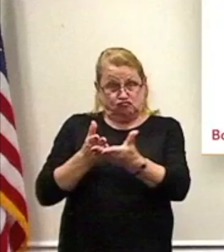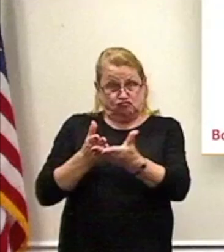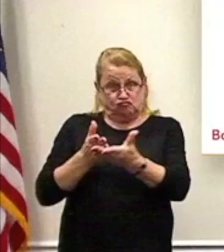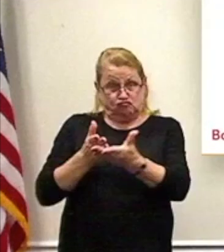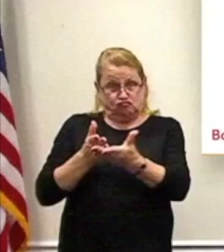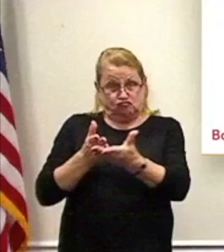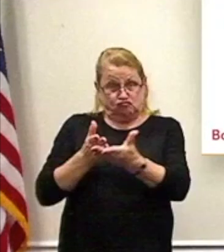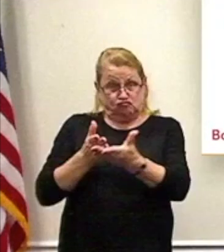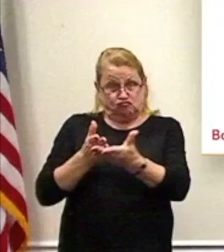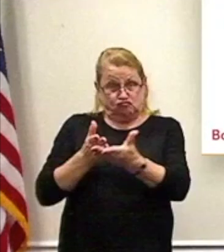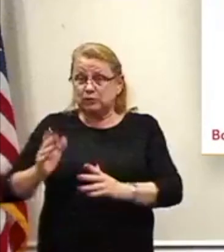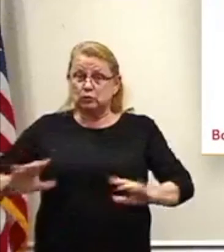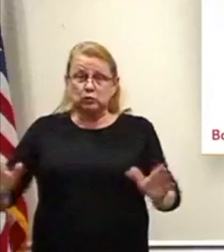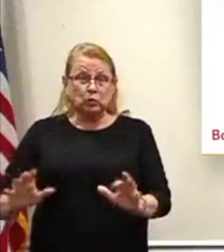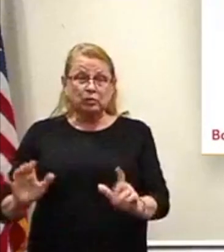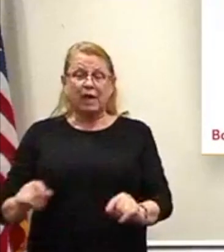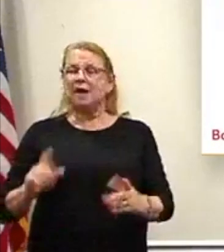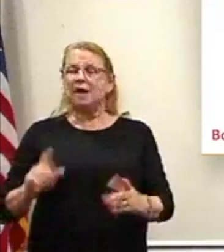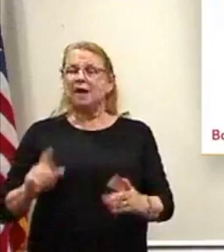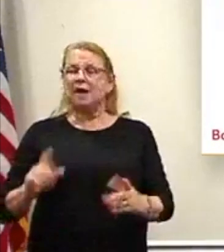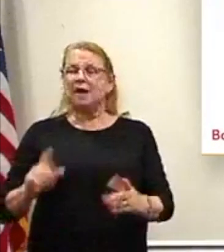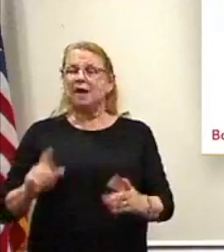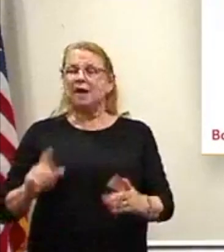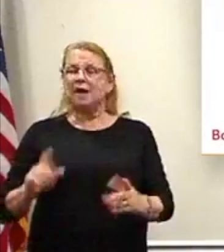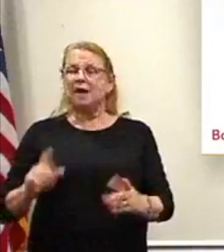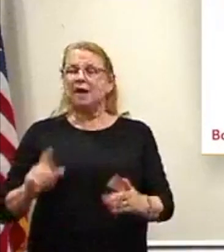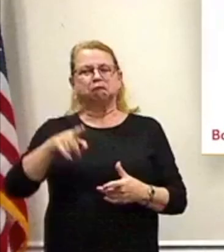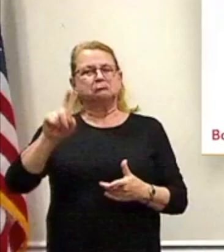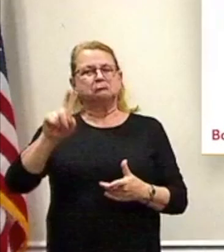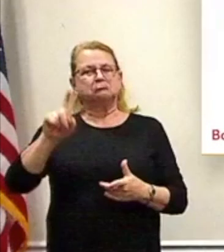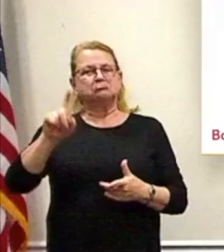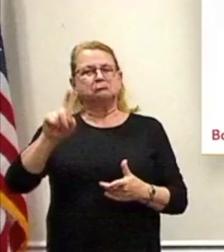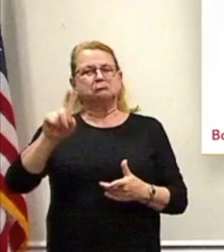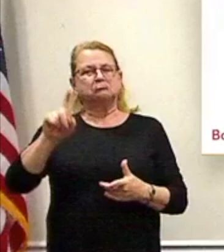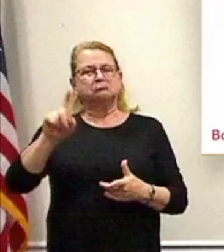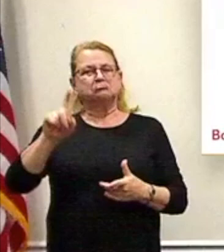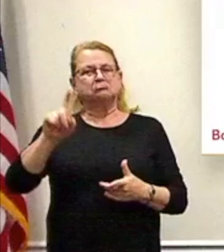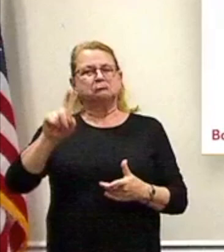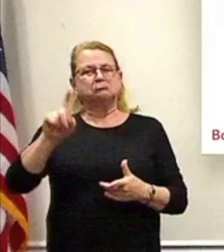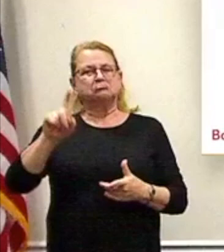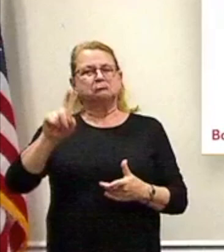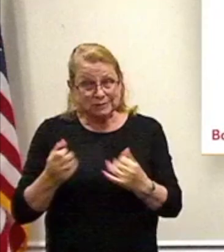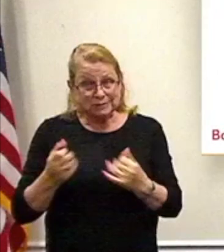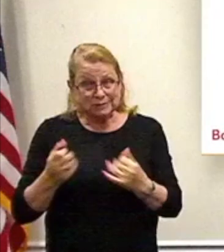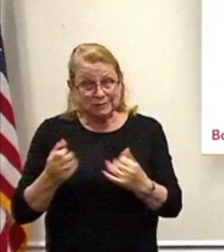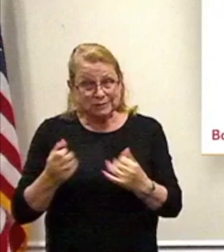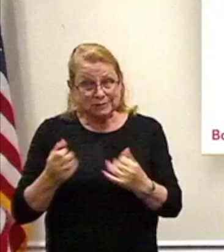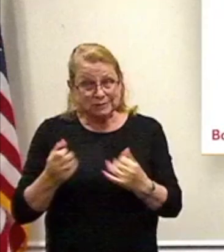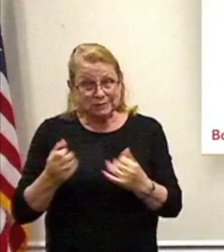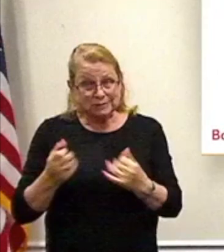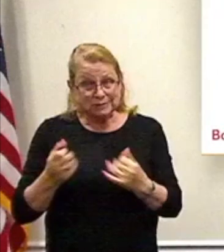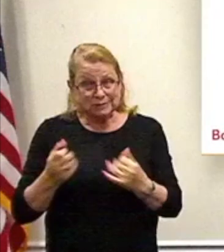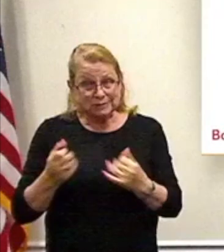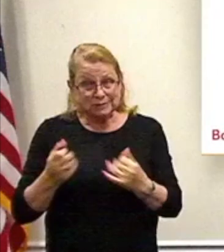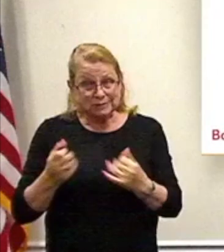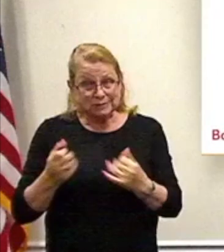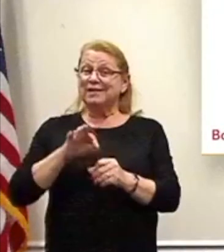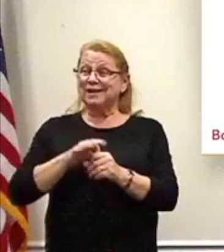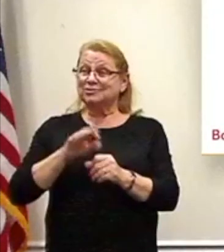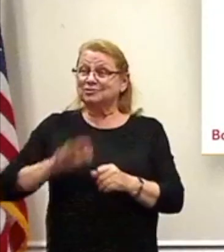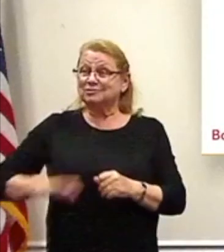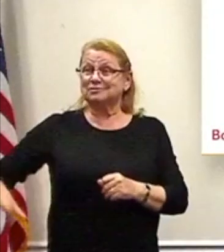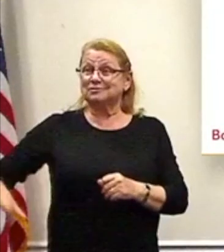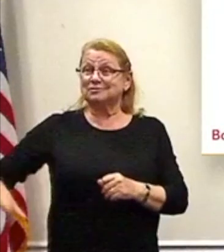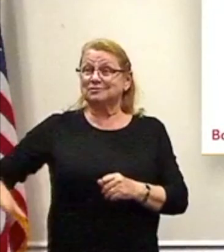is principle and important and doing it safely is important. The Board of Elections across New York is